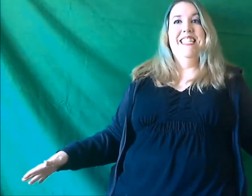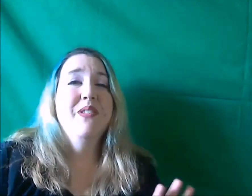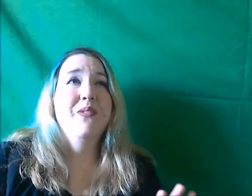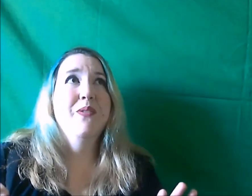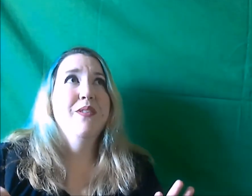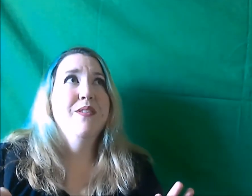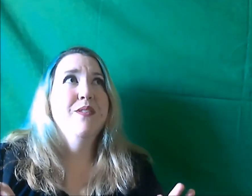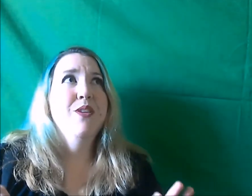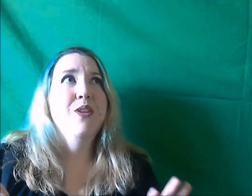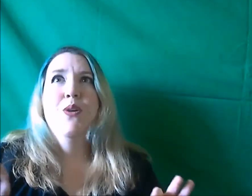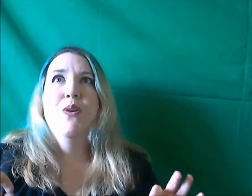Bye.